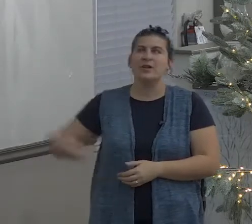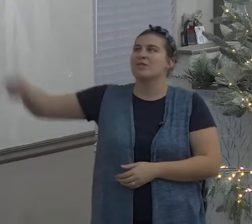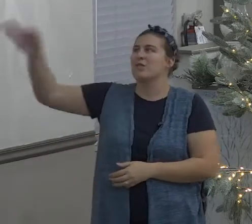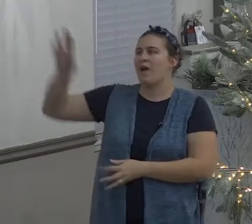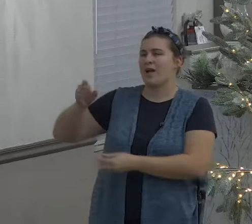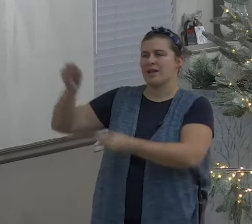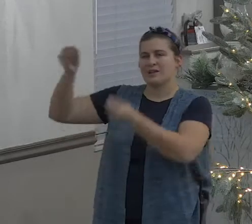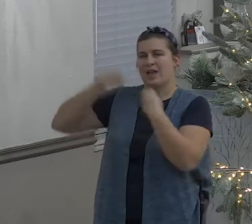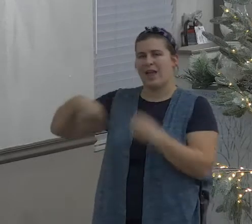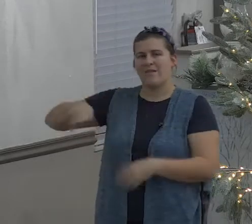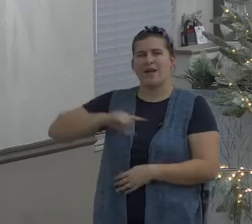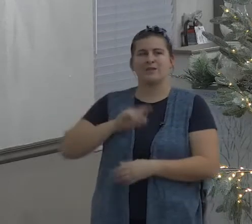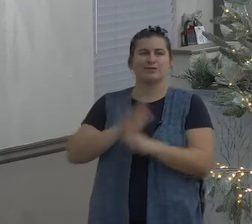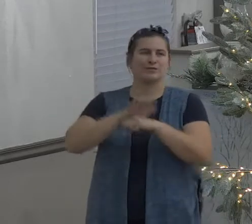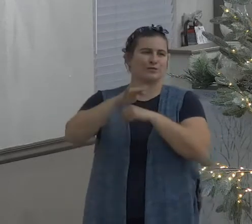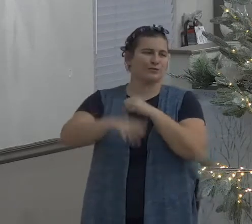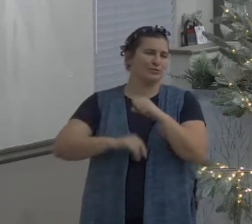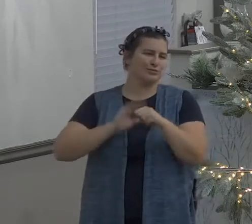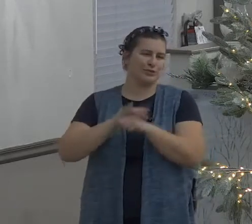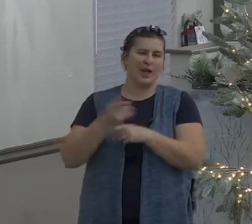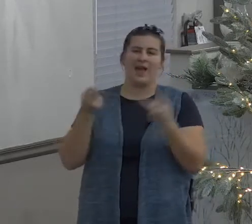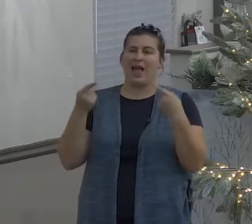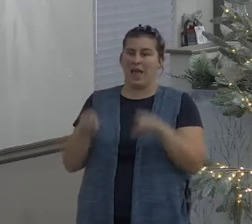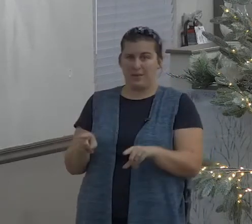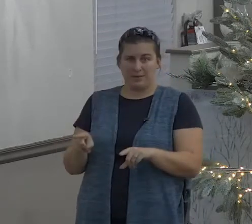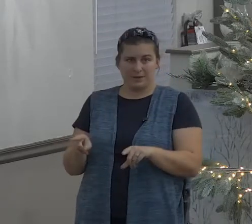my cup is always running over brother Paul